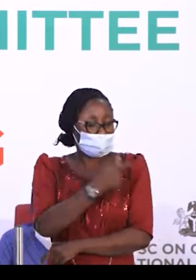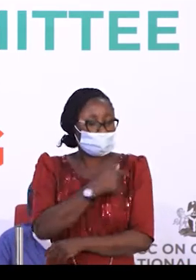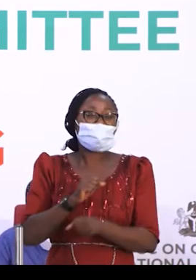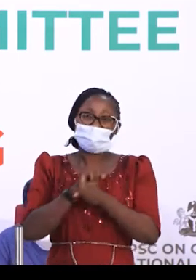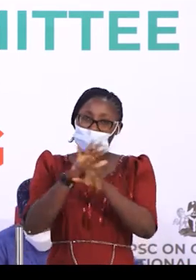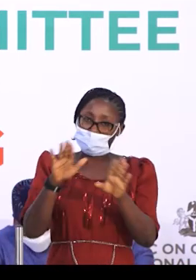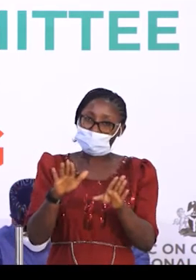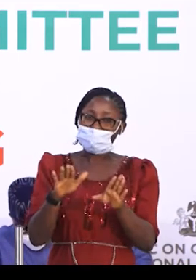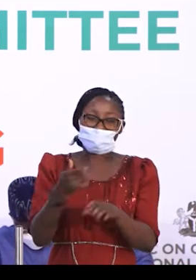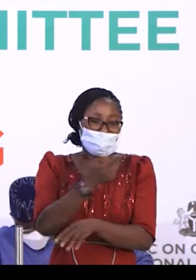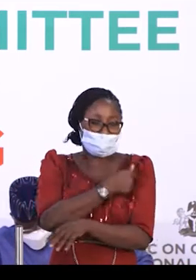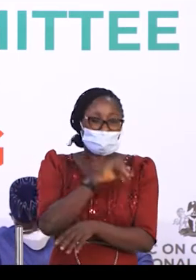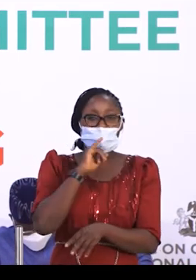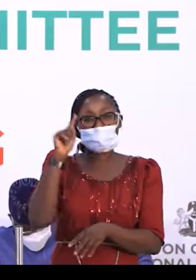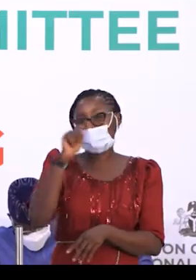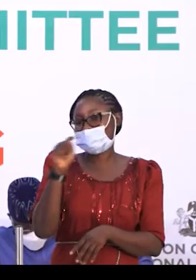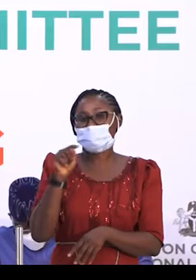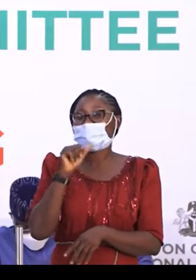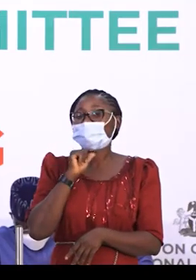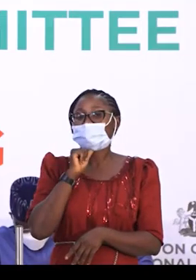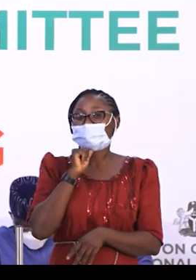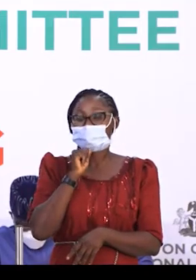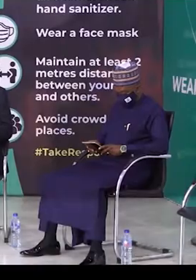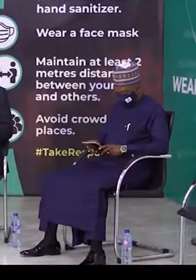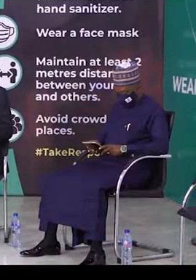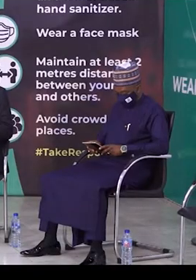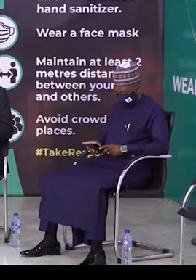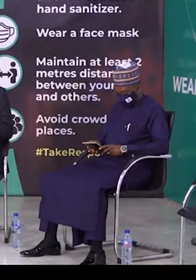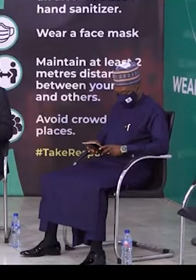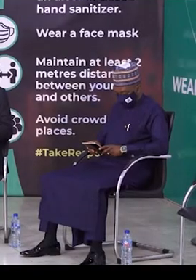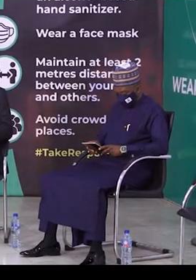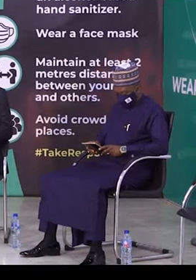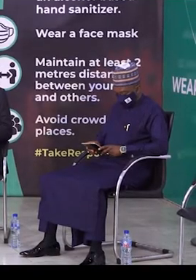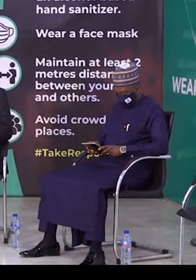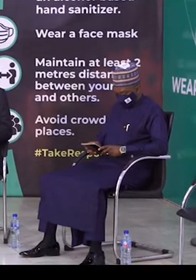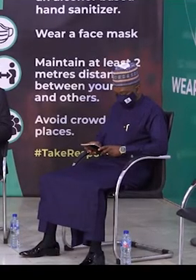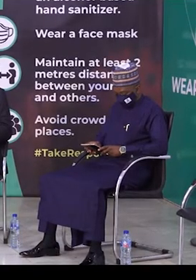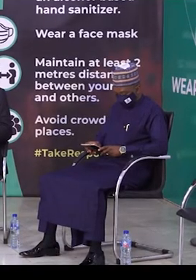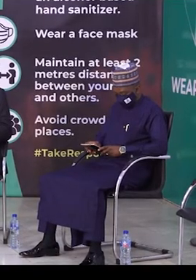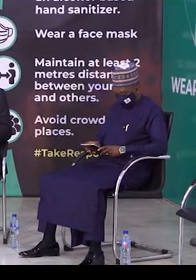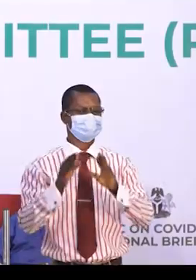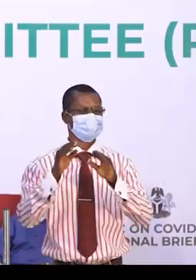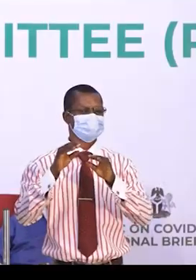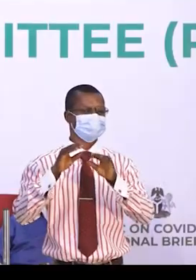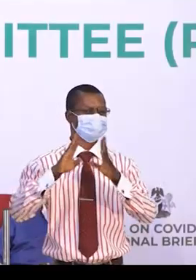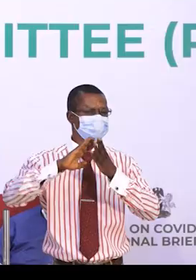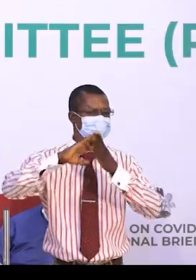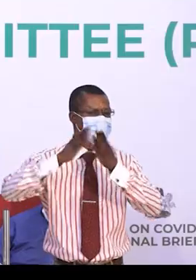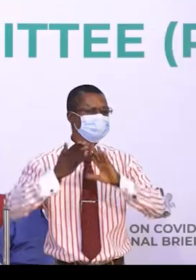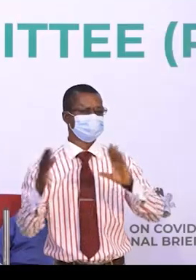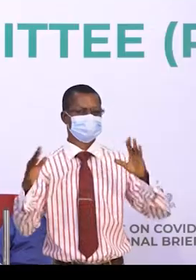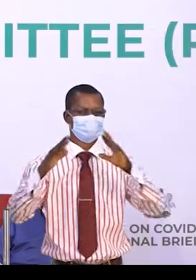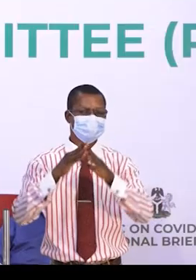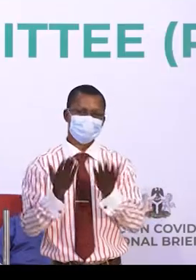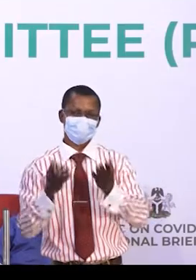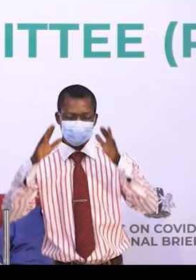COVID-19 vaccine is therefore not an exception. Meanwhile, the PSC says existing COVID-19 guidelines remain